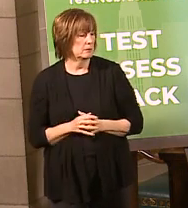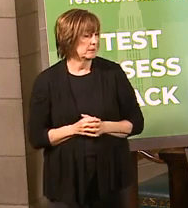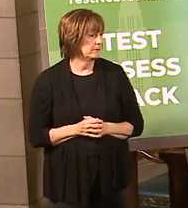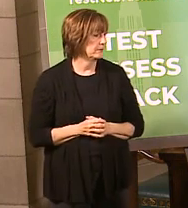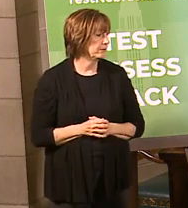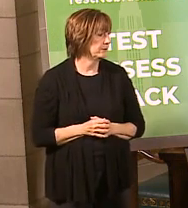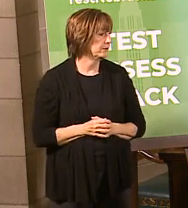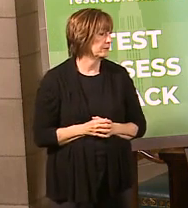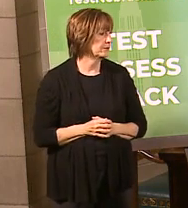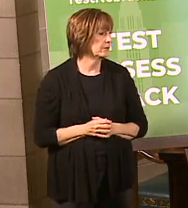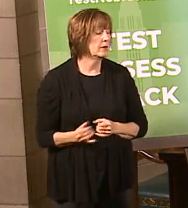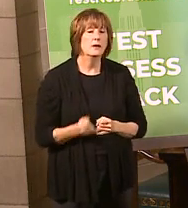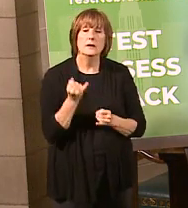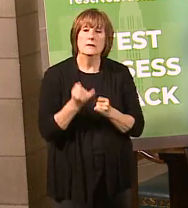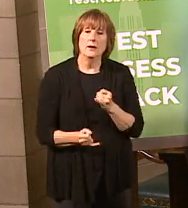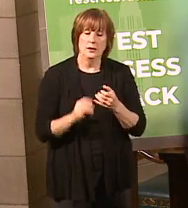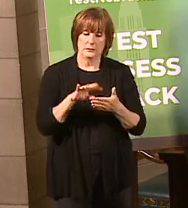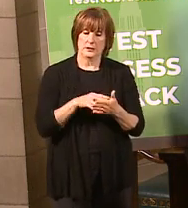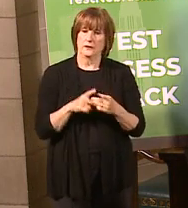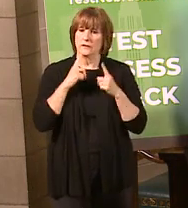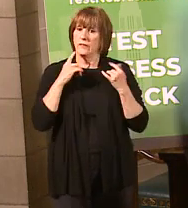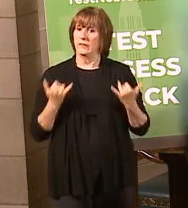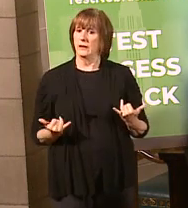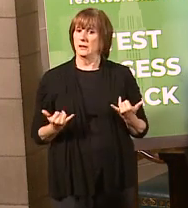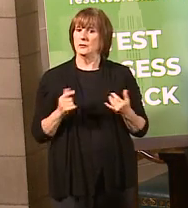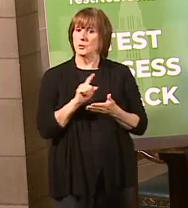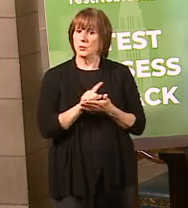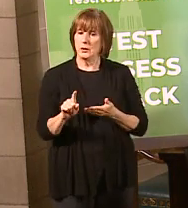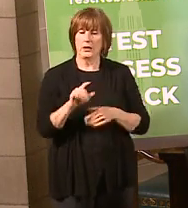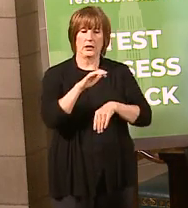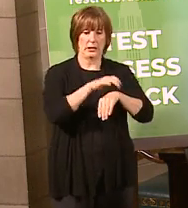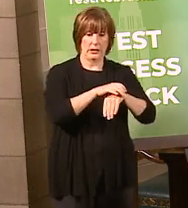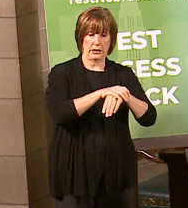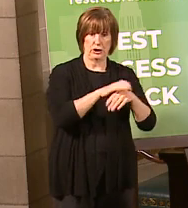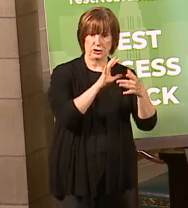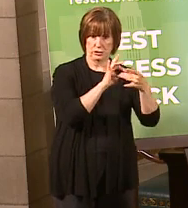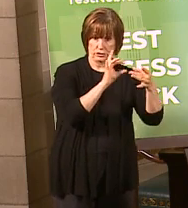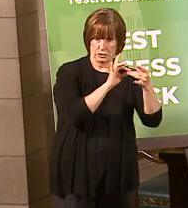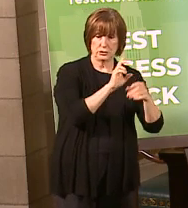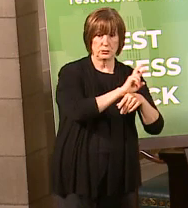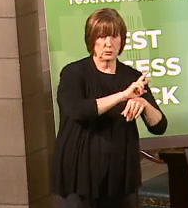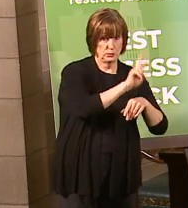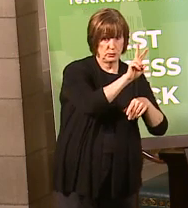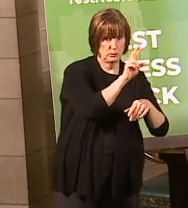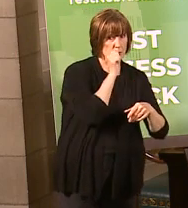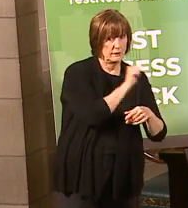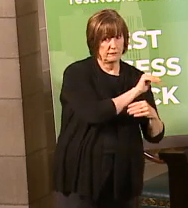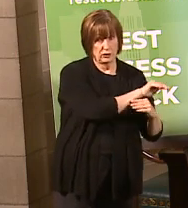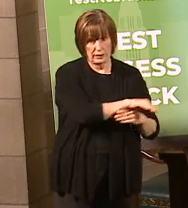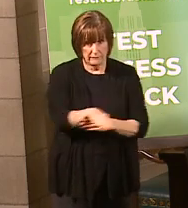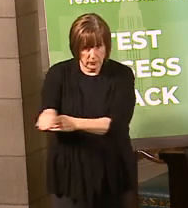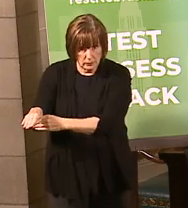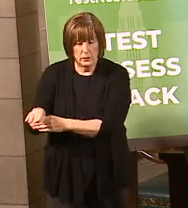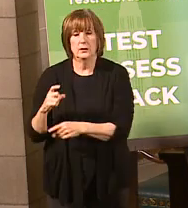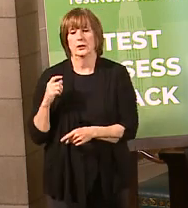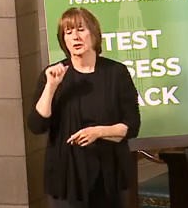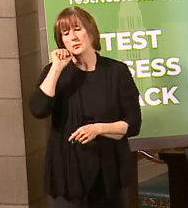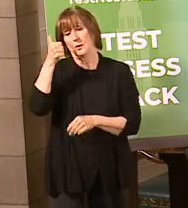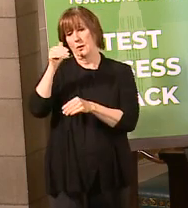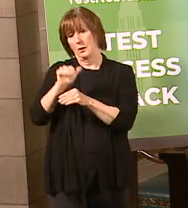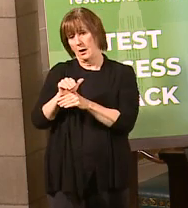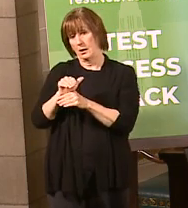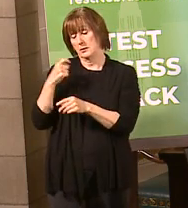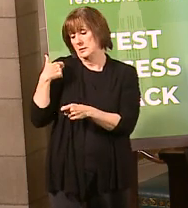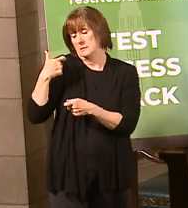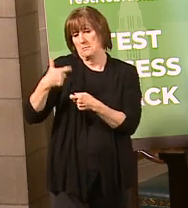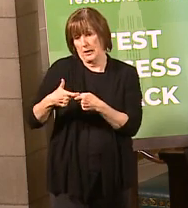And then, finally, scheduled for this week, English briefings at 2 o'clock Central Time. We have a Spanish briefing tomorrow night at 5